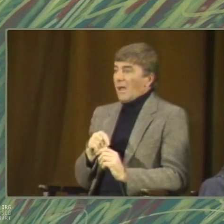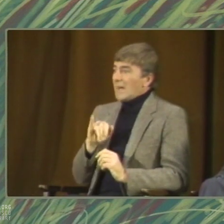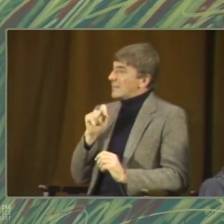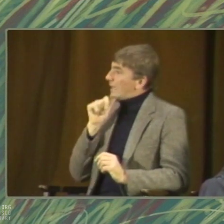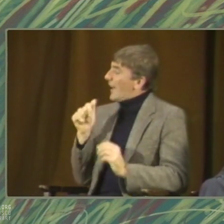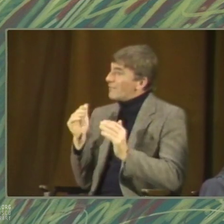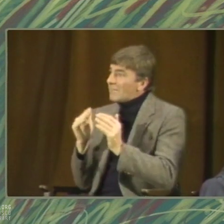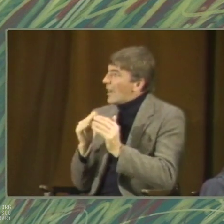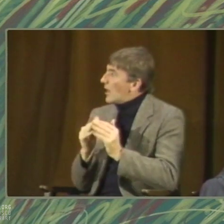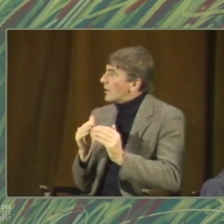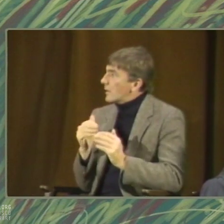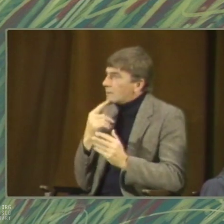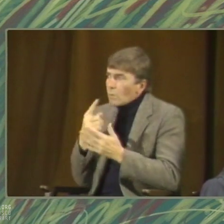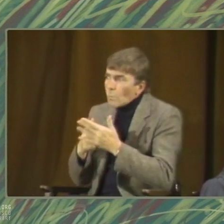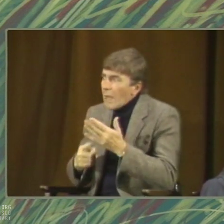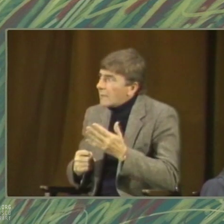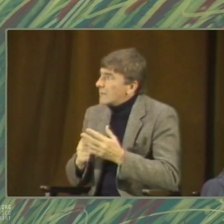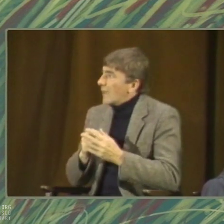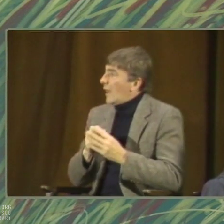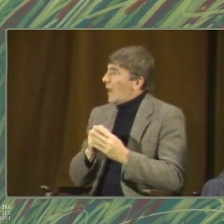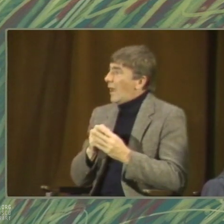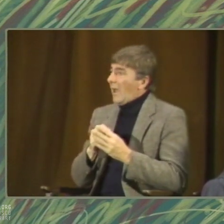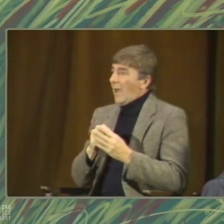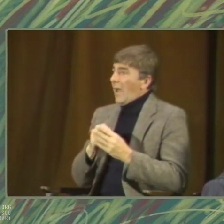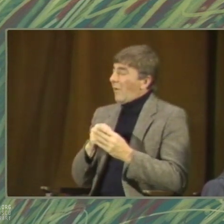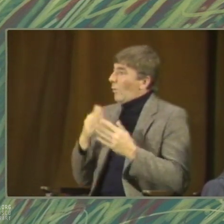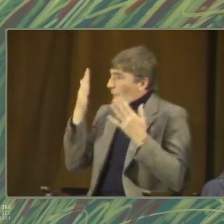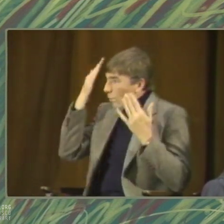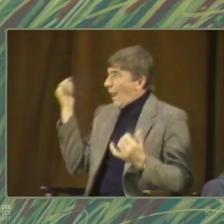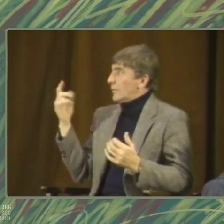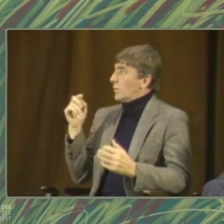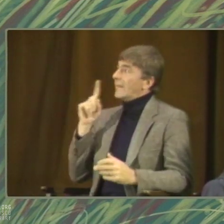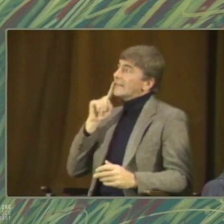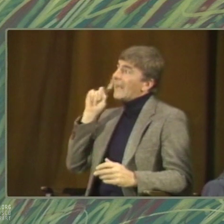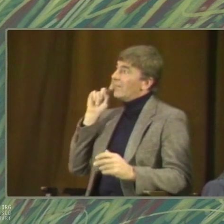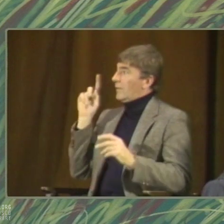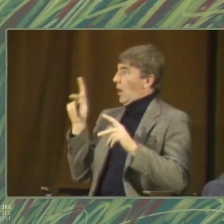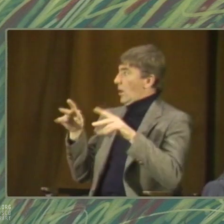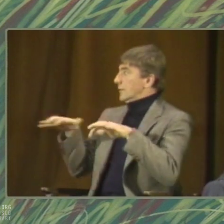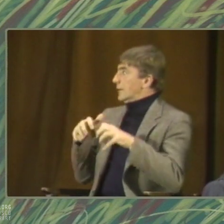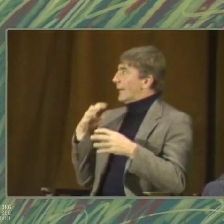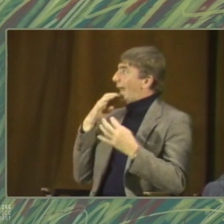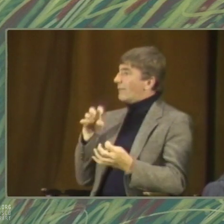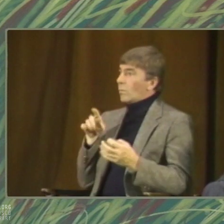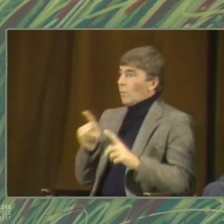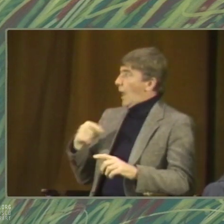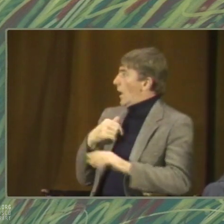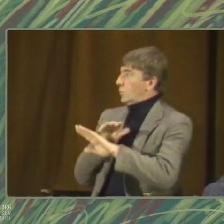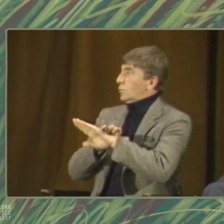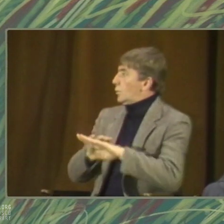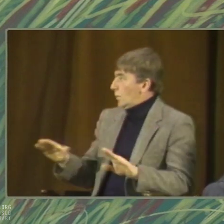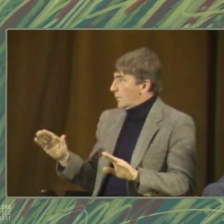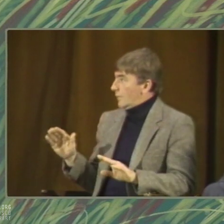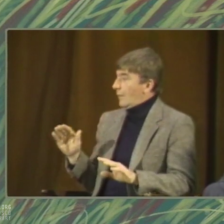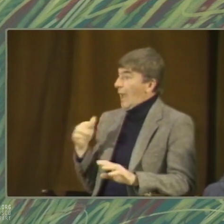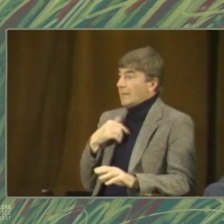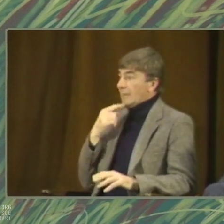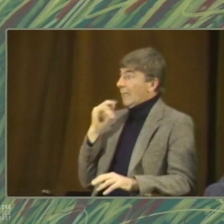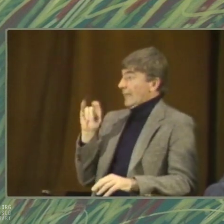fair. I asked, What's not fair? It's not fair that the deaf people laugh while I don't, she said. And I told